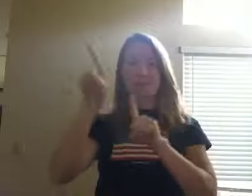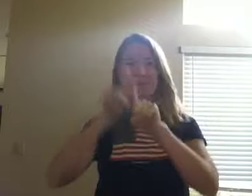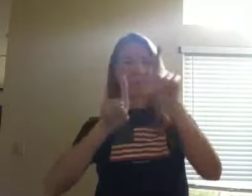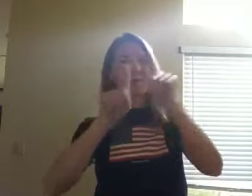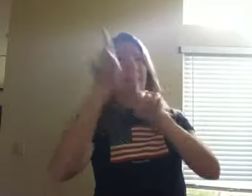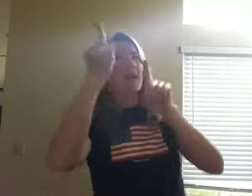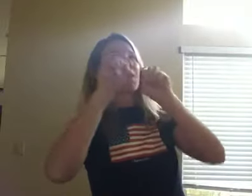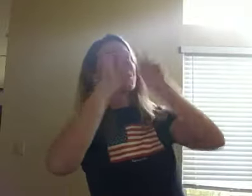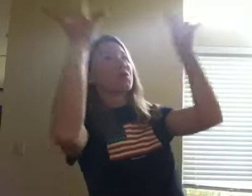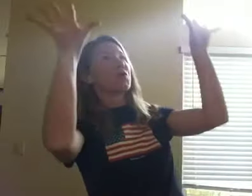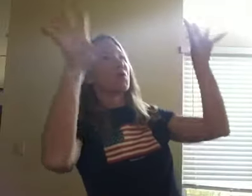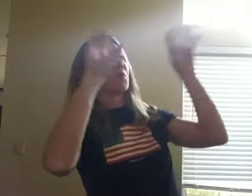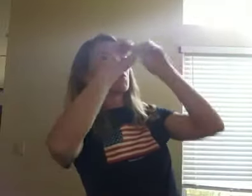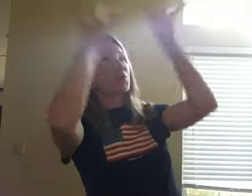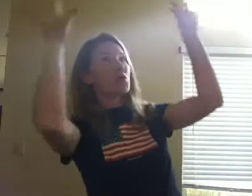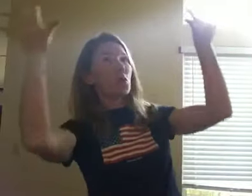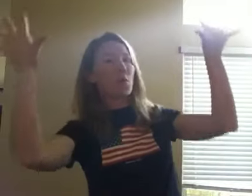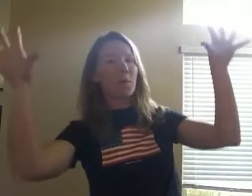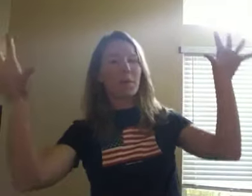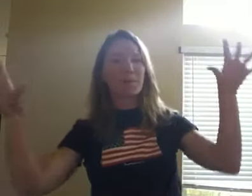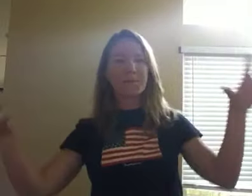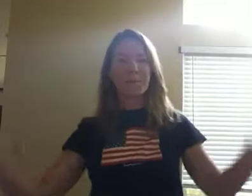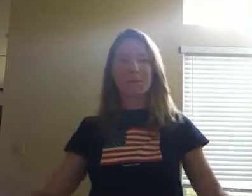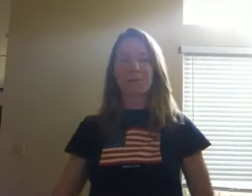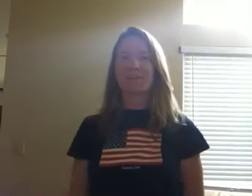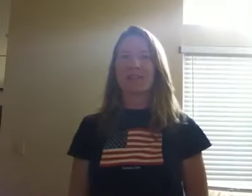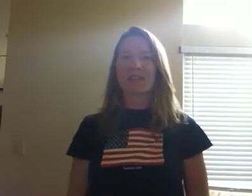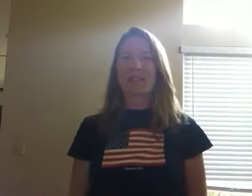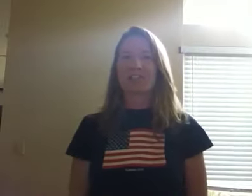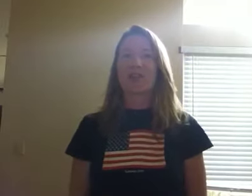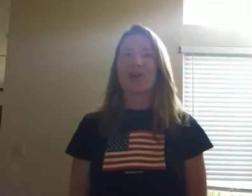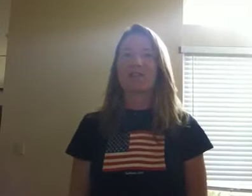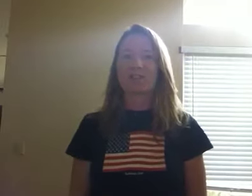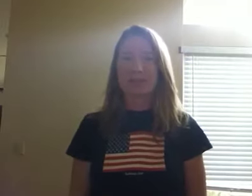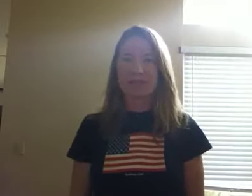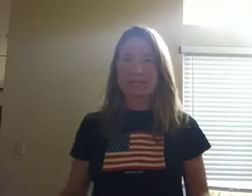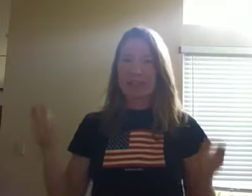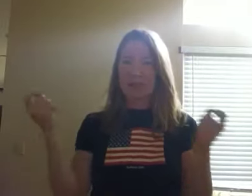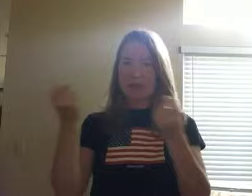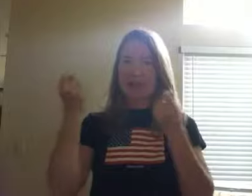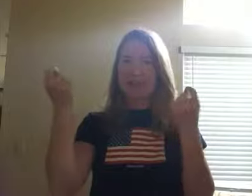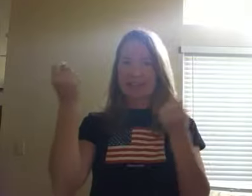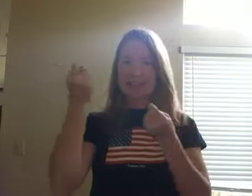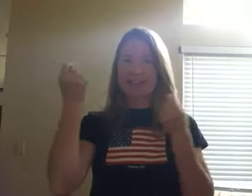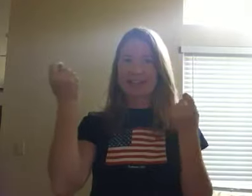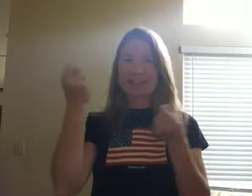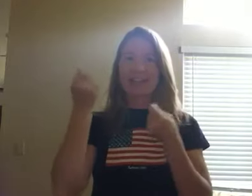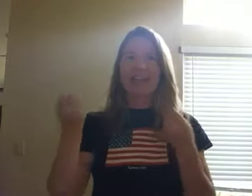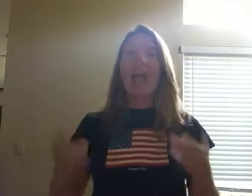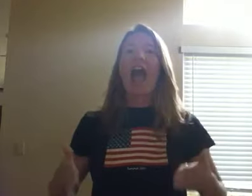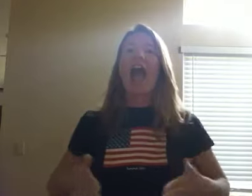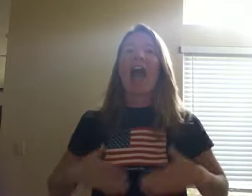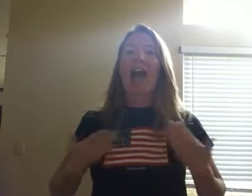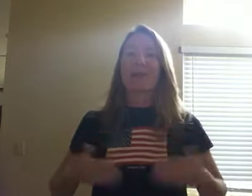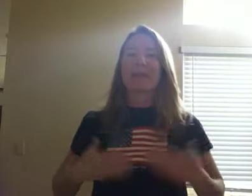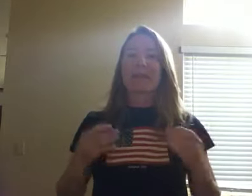Boom. Boom. So however you celebrate, Happy